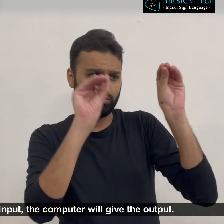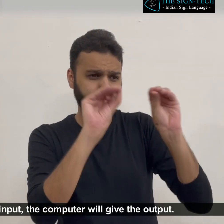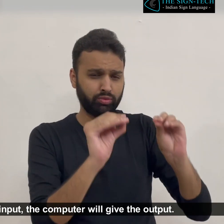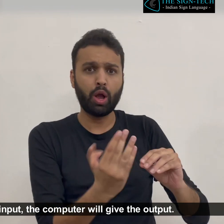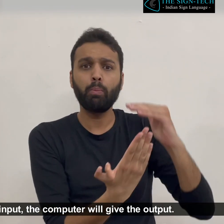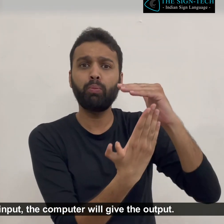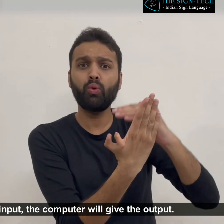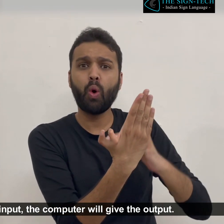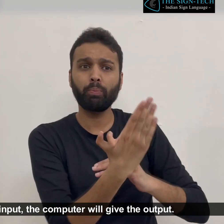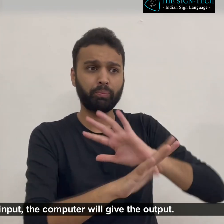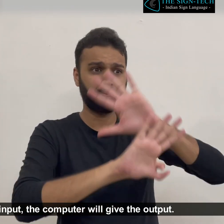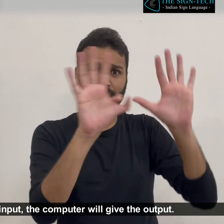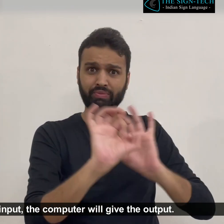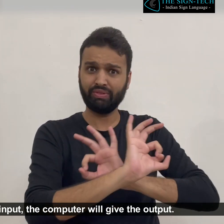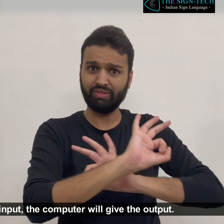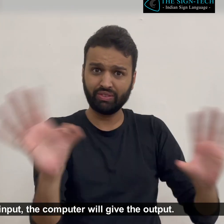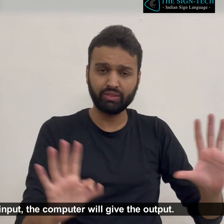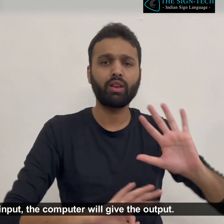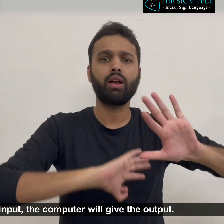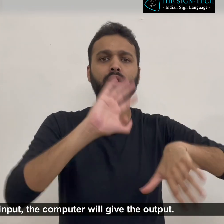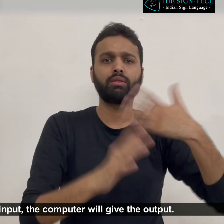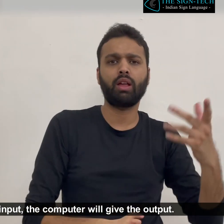There will be an input, the computer will give the output.